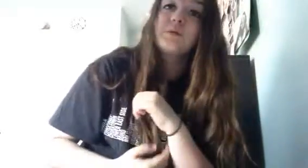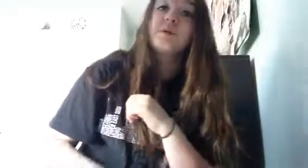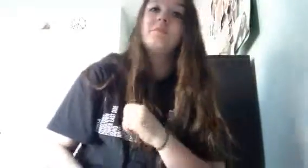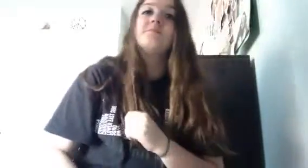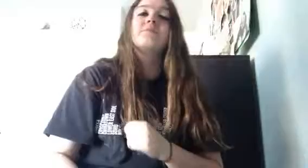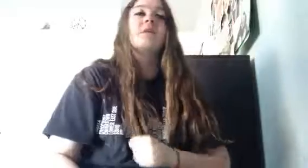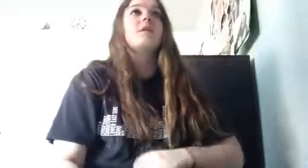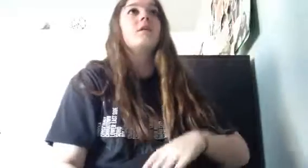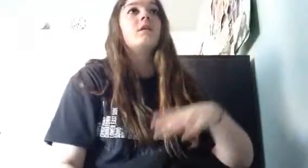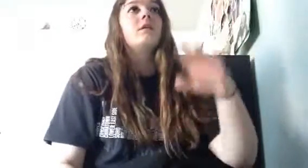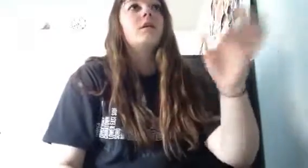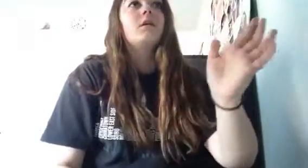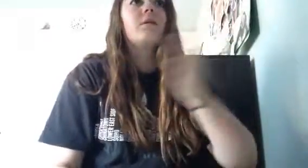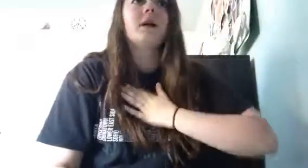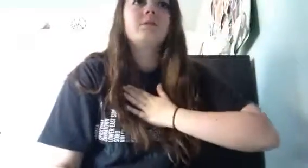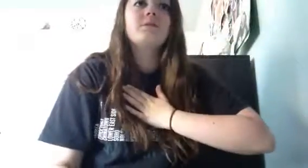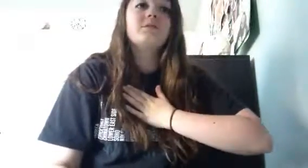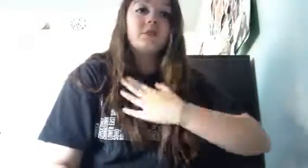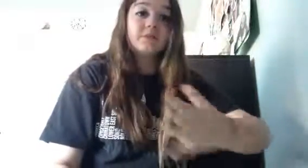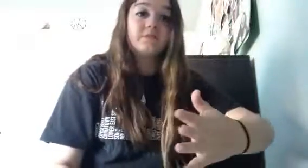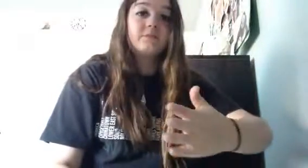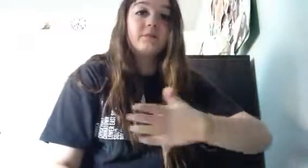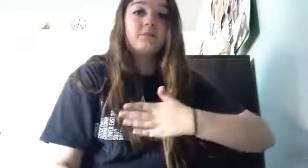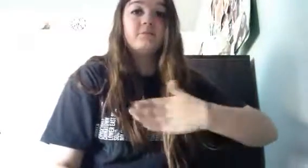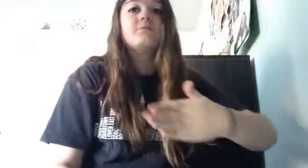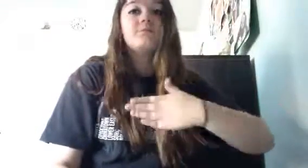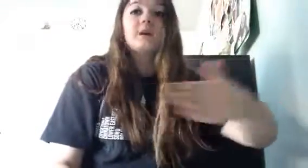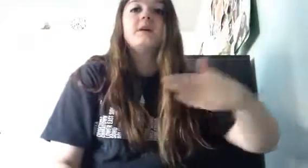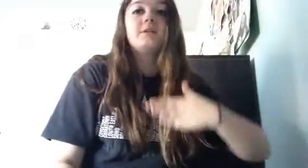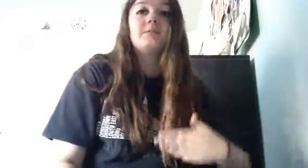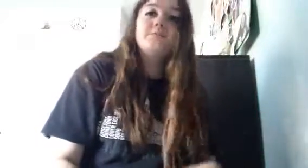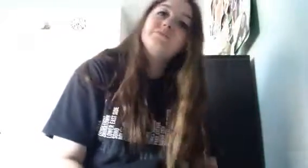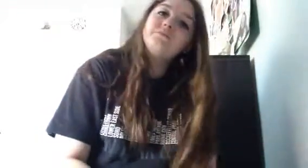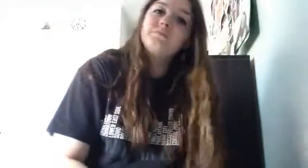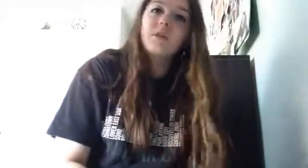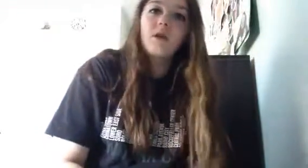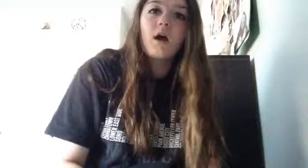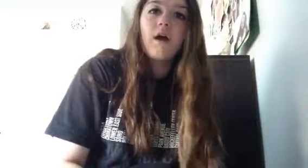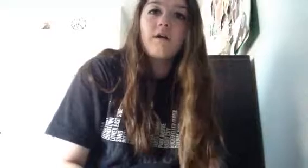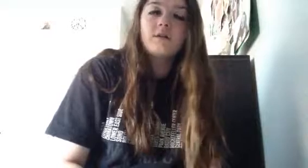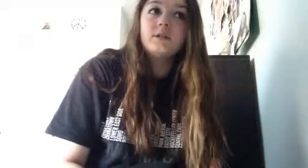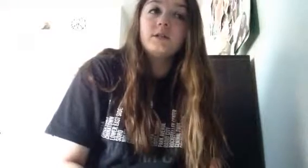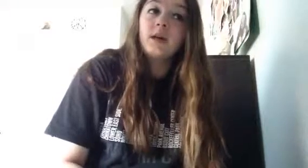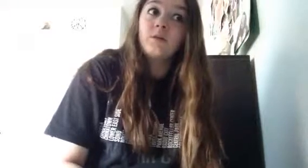we were um when i was driving to my um into town